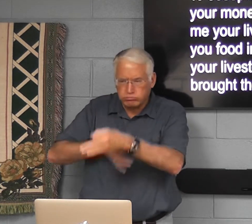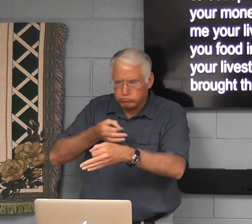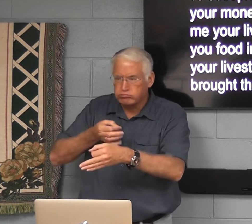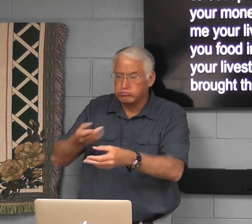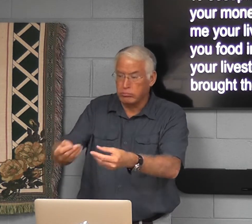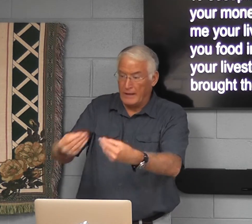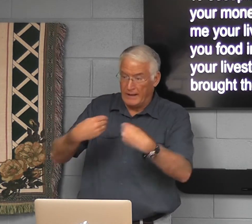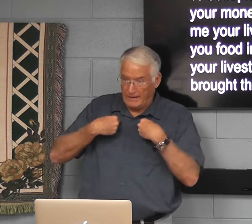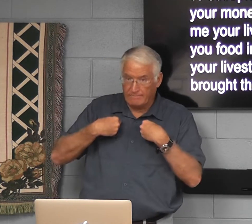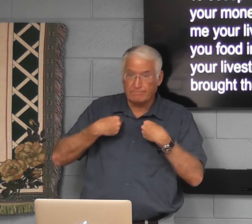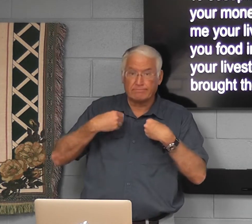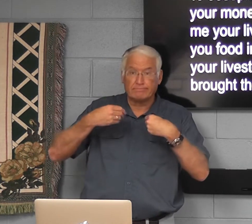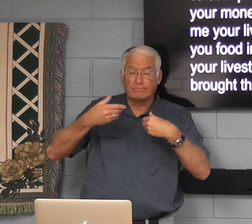exchange for your livestock.